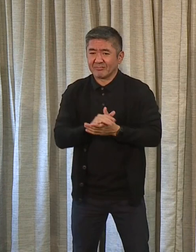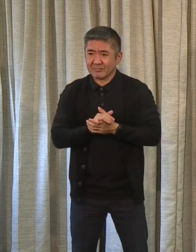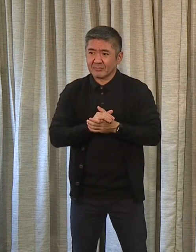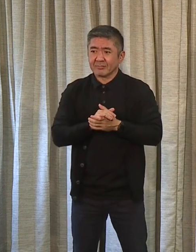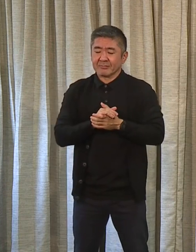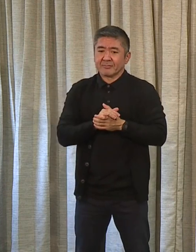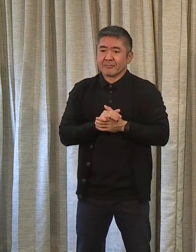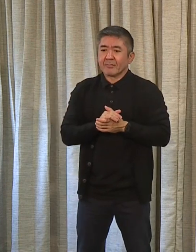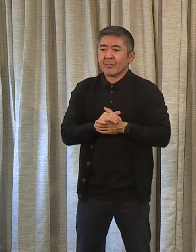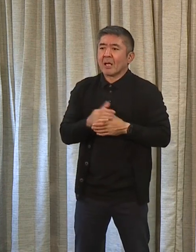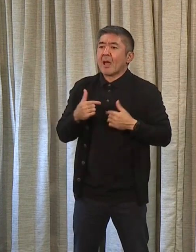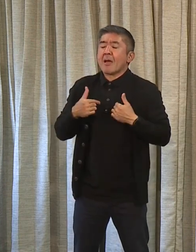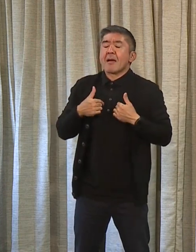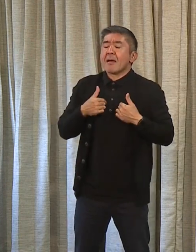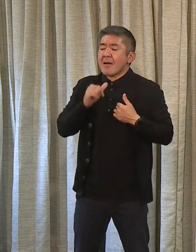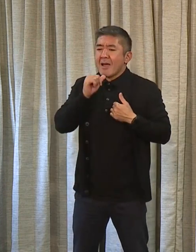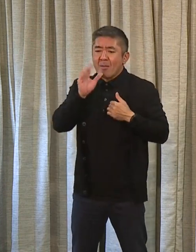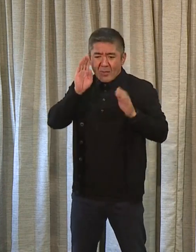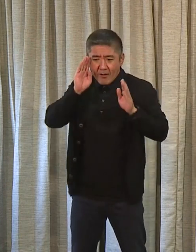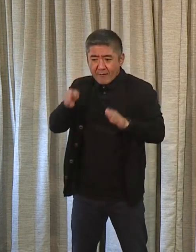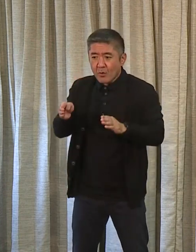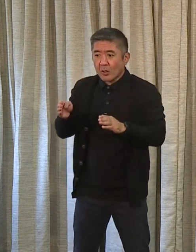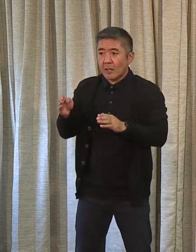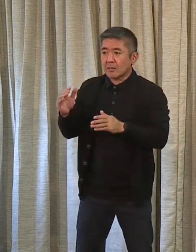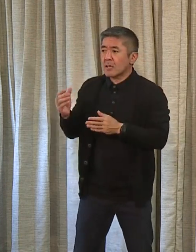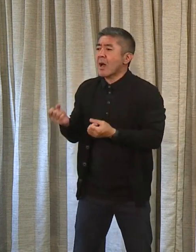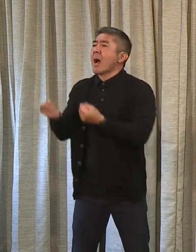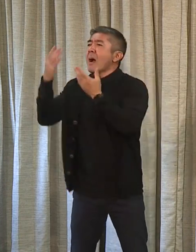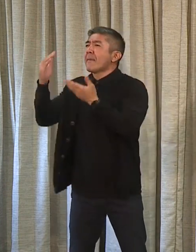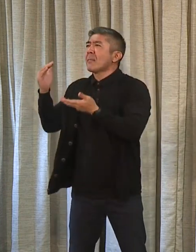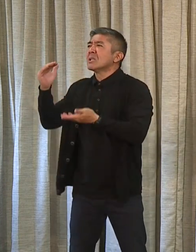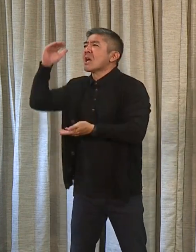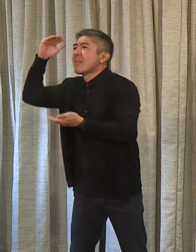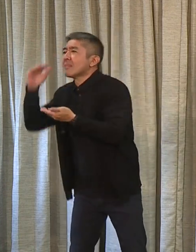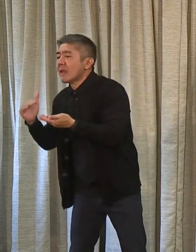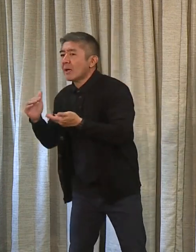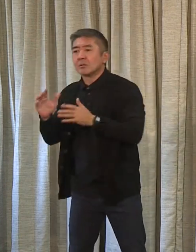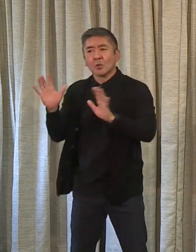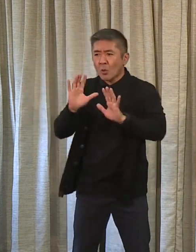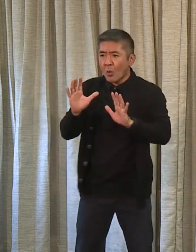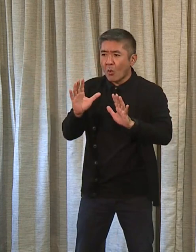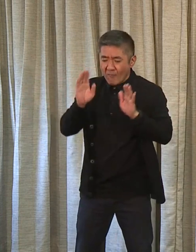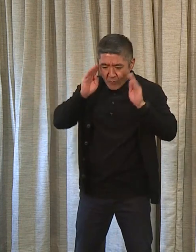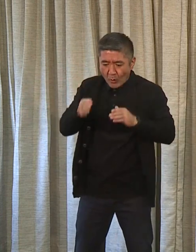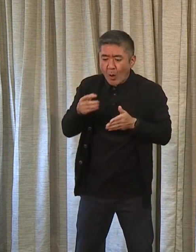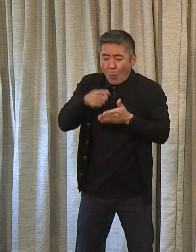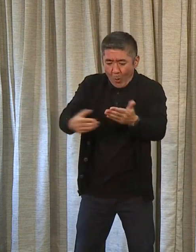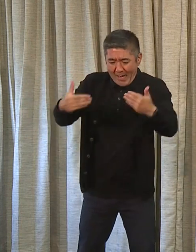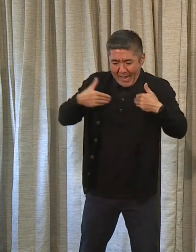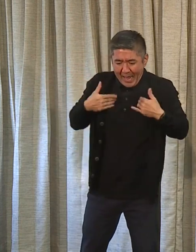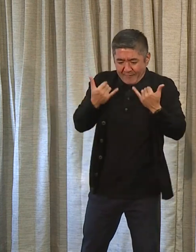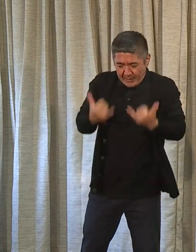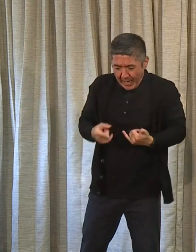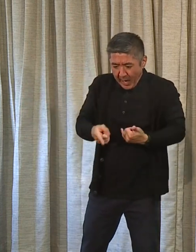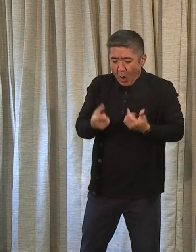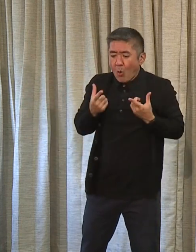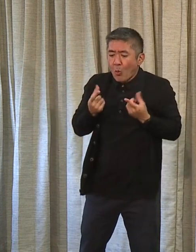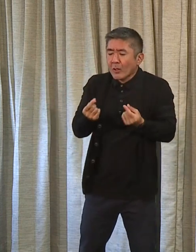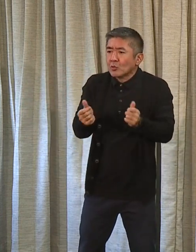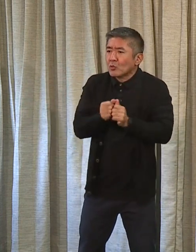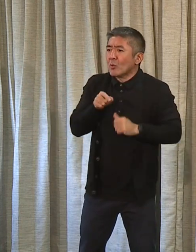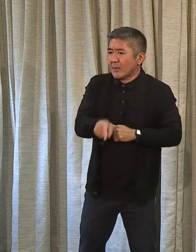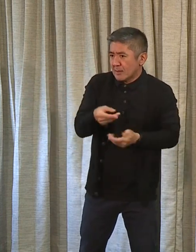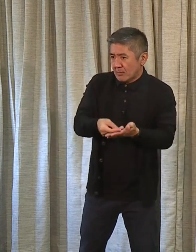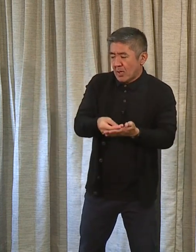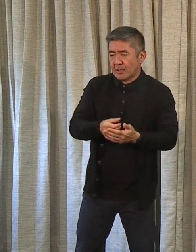about that. I'm not focused on how much less. I'm focused on what we have and what we're going to do with it, okay? From